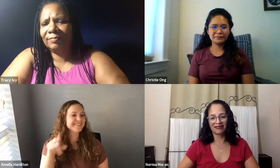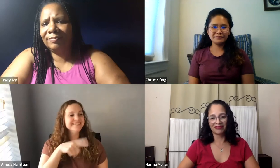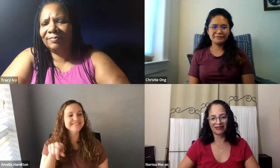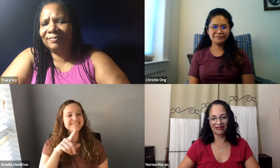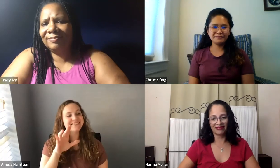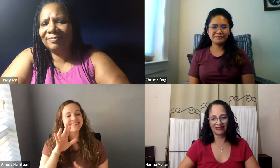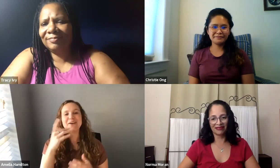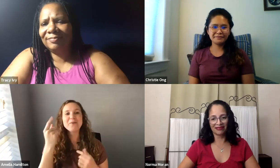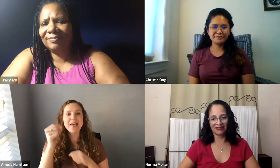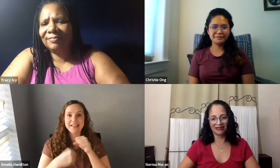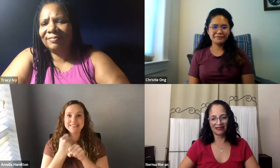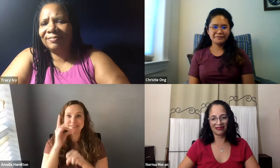There's a fun question now.